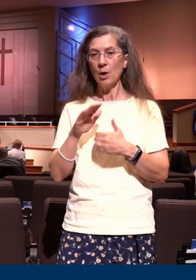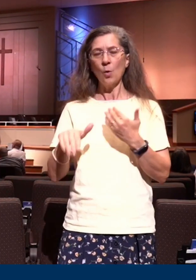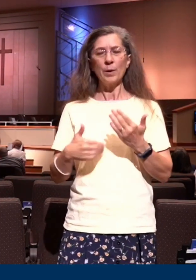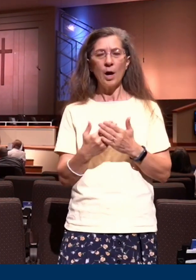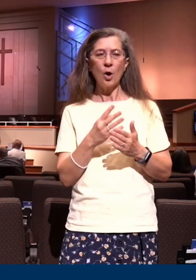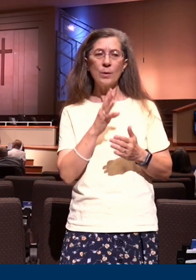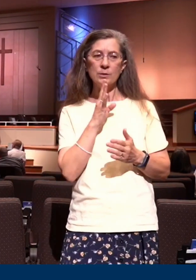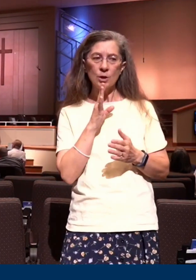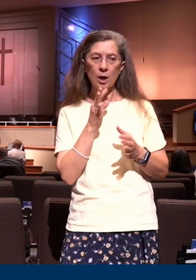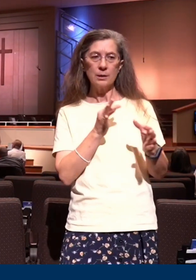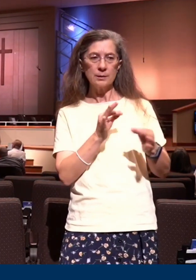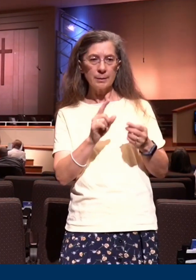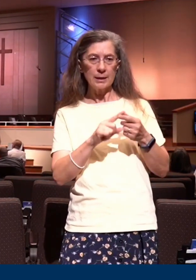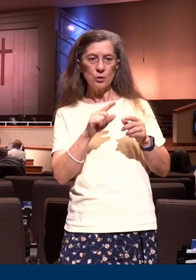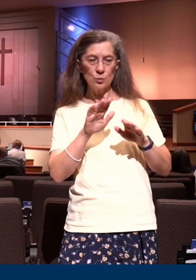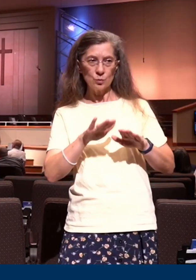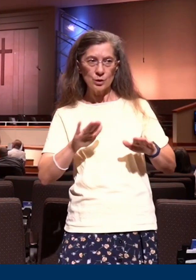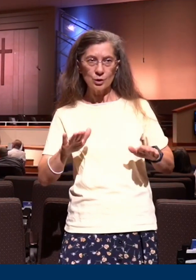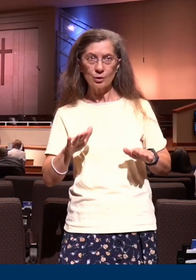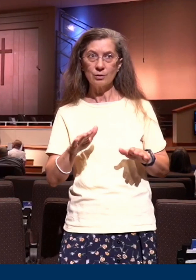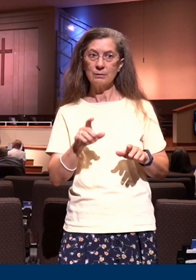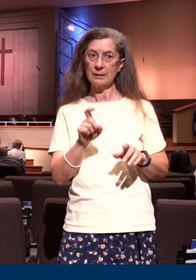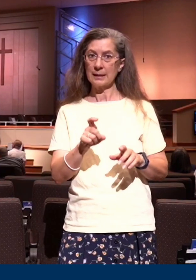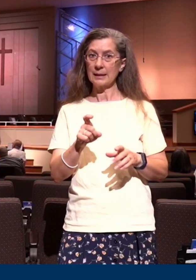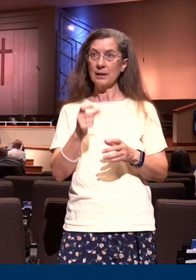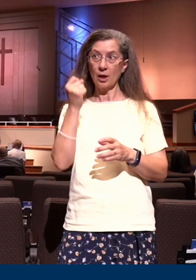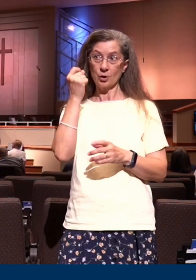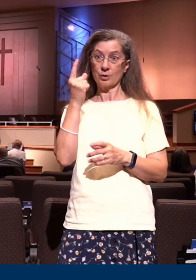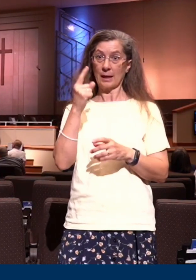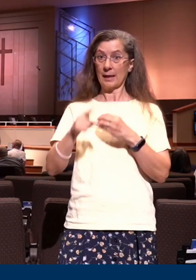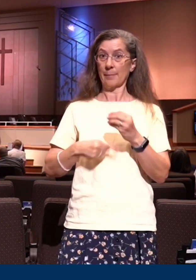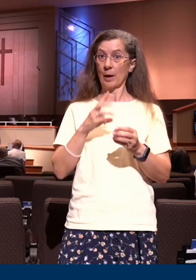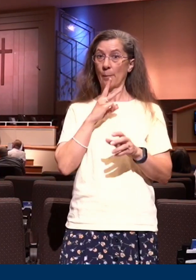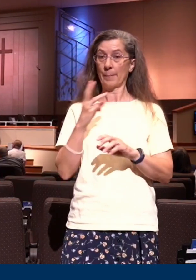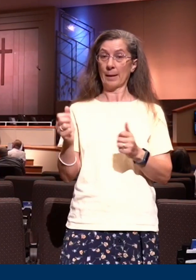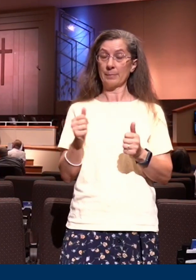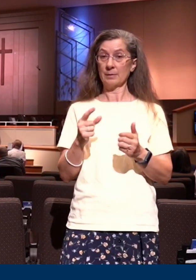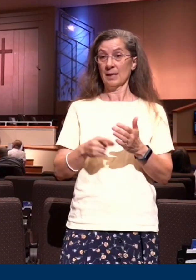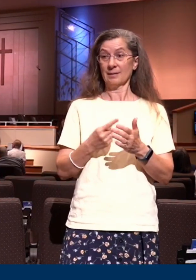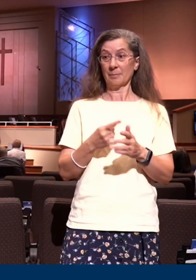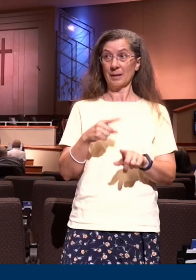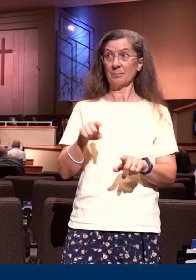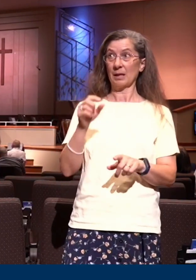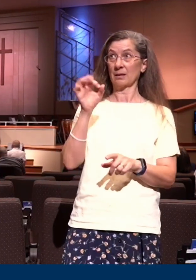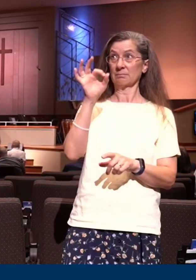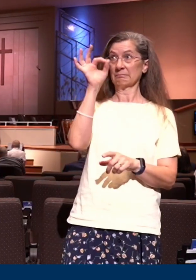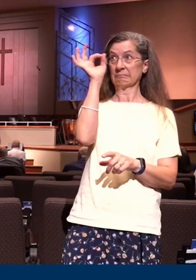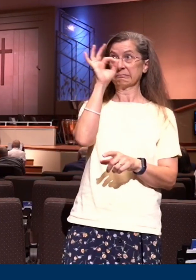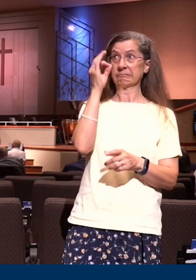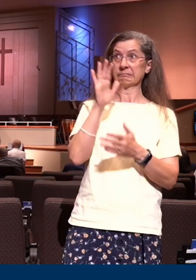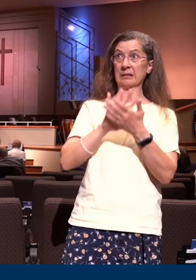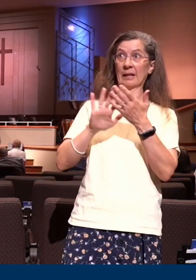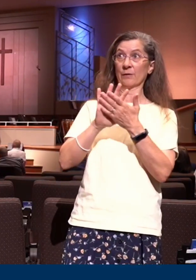baptism. If they don't answer some very basic things, believe it or not, sometimes we don't baptize them. How many of you believe they ought to know what they're doing?